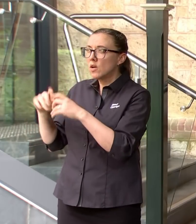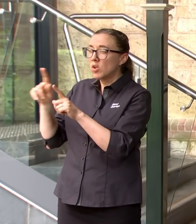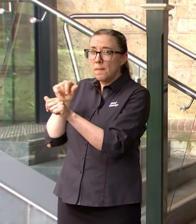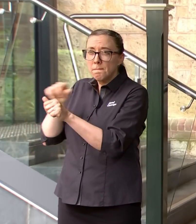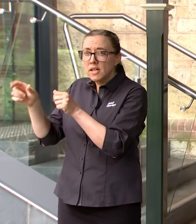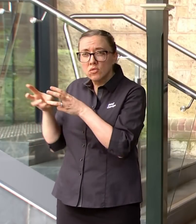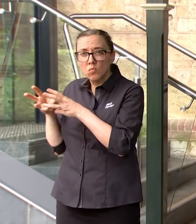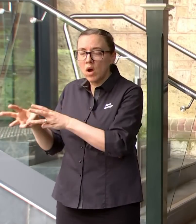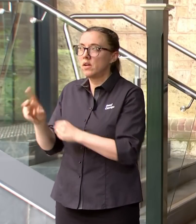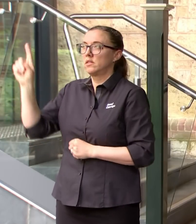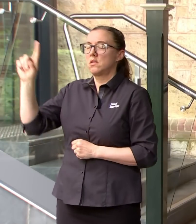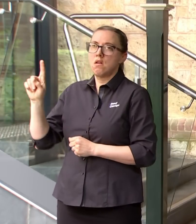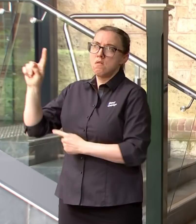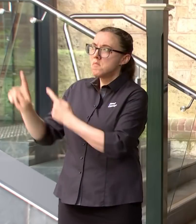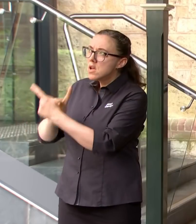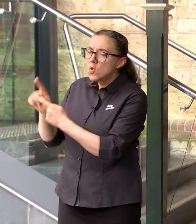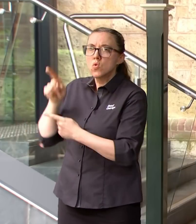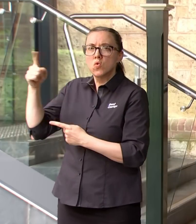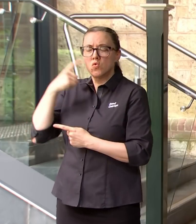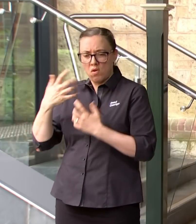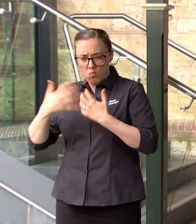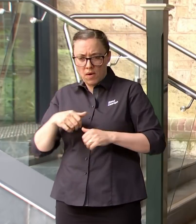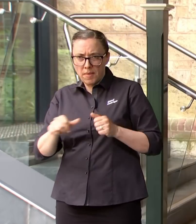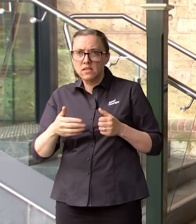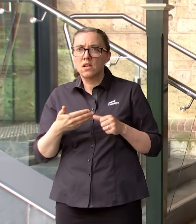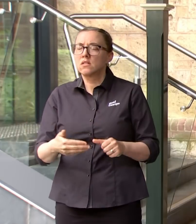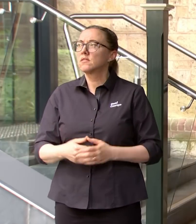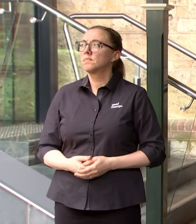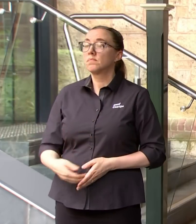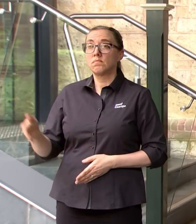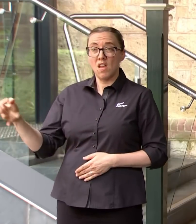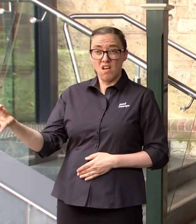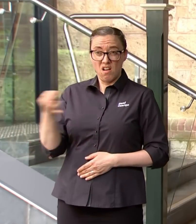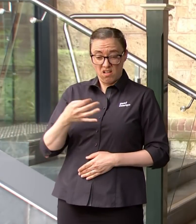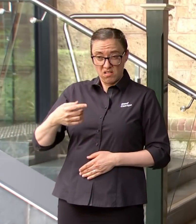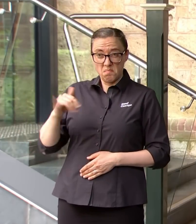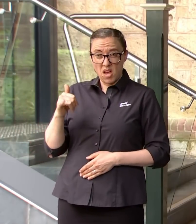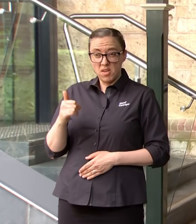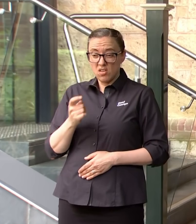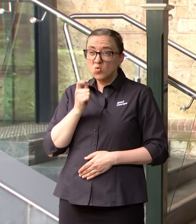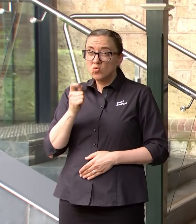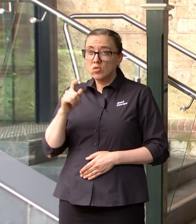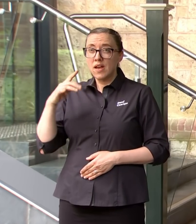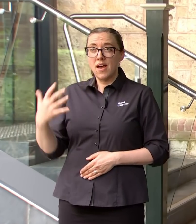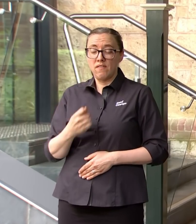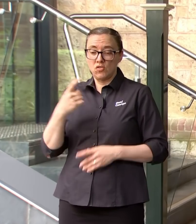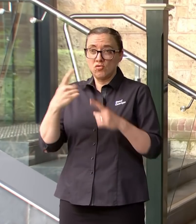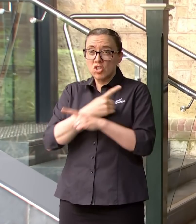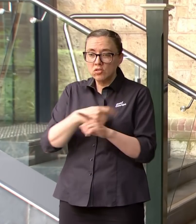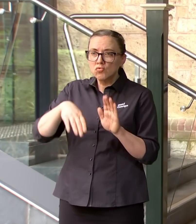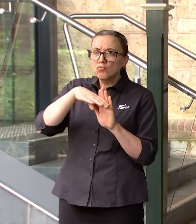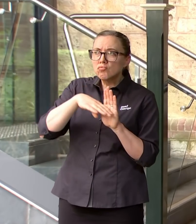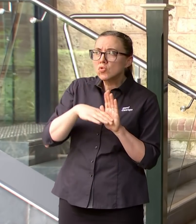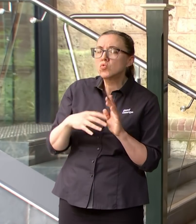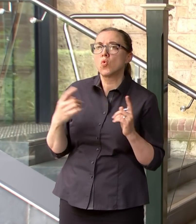is meeting today to give us some advice on this specific issue. Is it something you might be forced to change in terms of close contacts, make a rapid test to get them